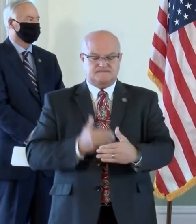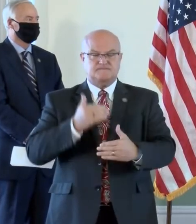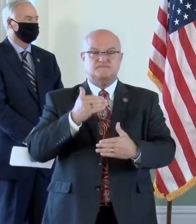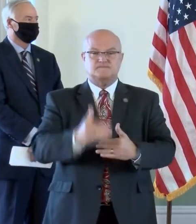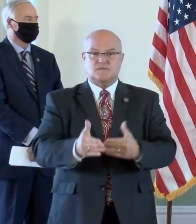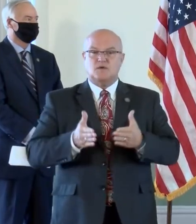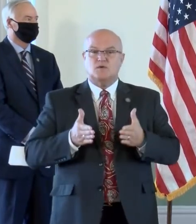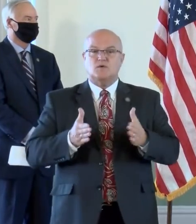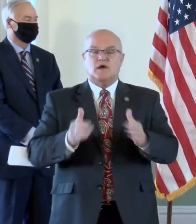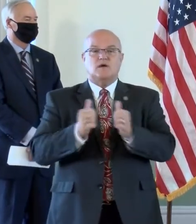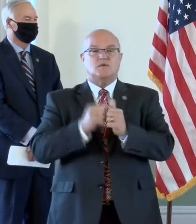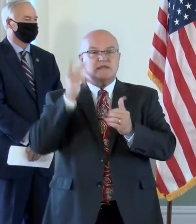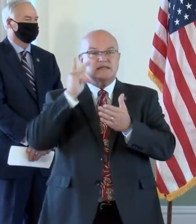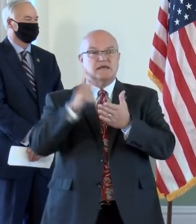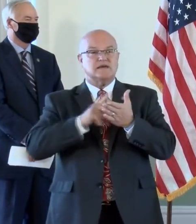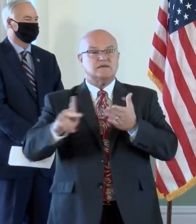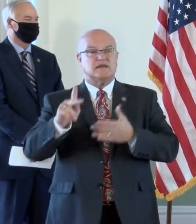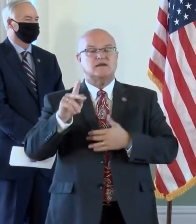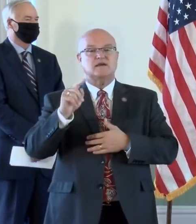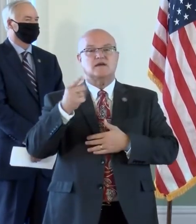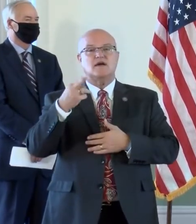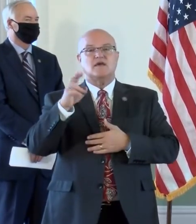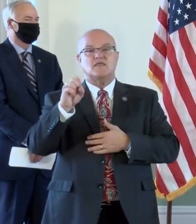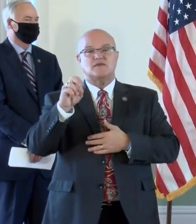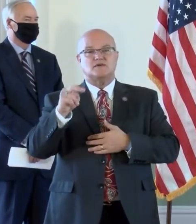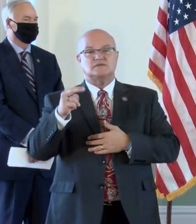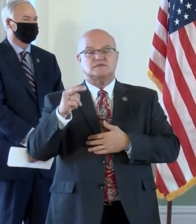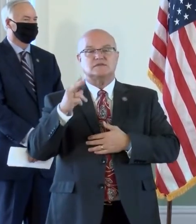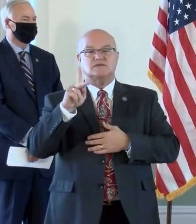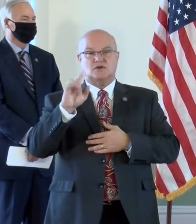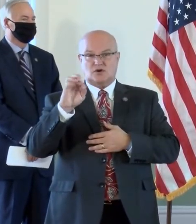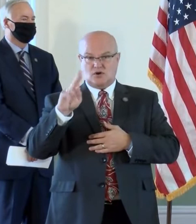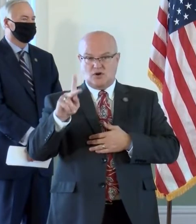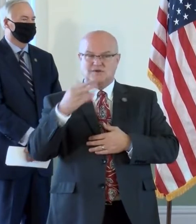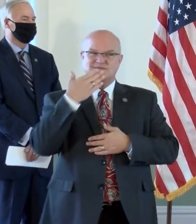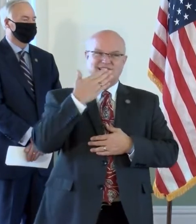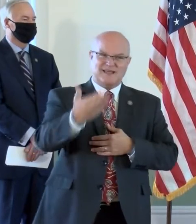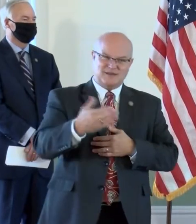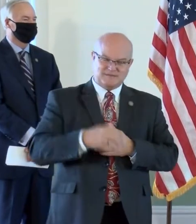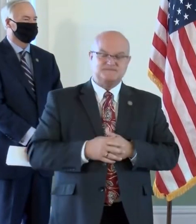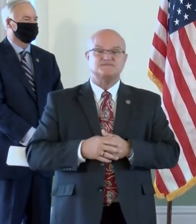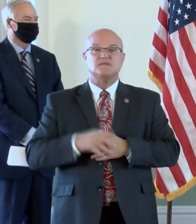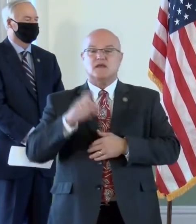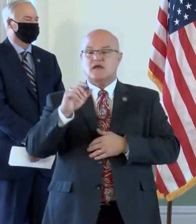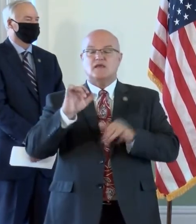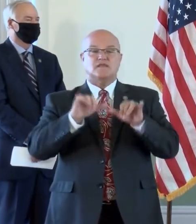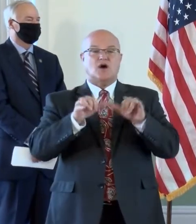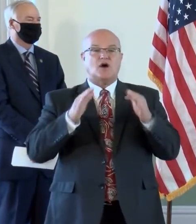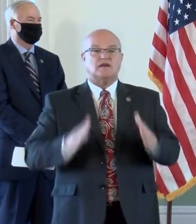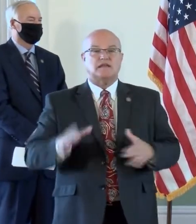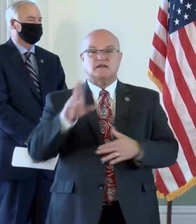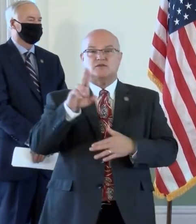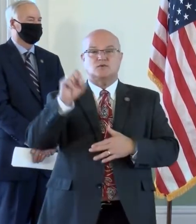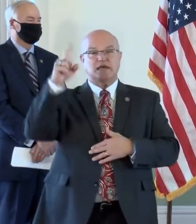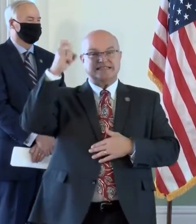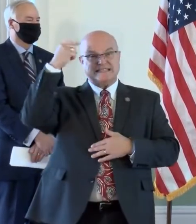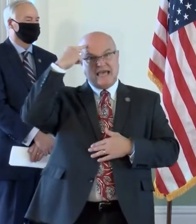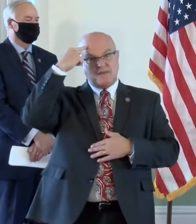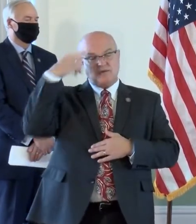with Secretary of State Thurston's office, Kurt, thank you, the architect of the U.S. Capitol,